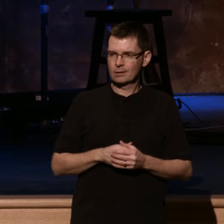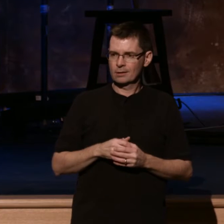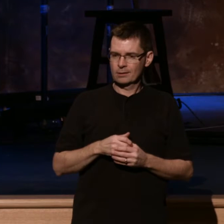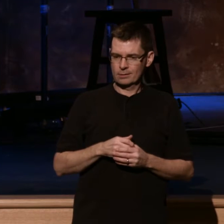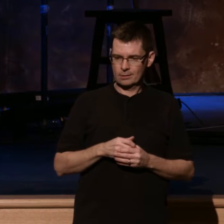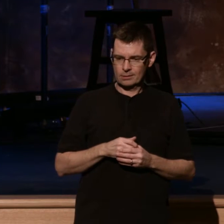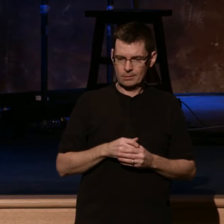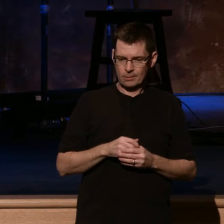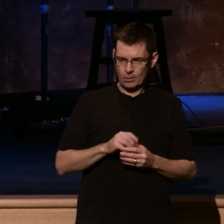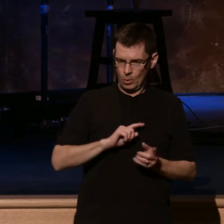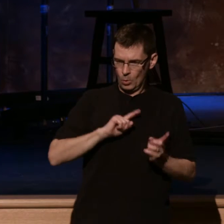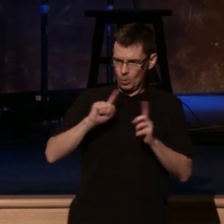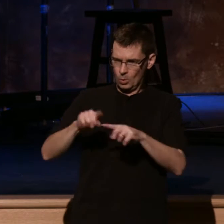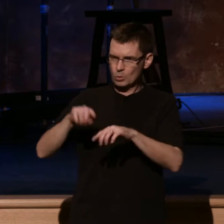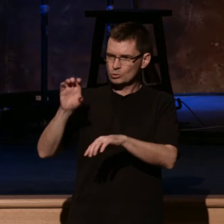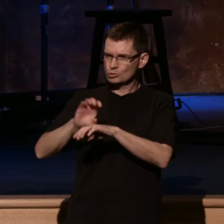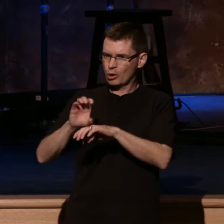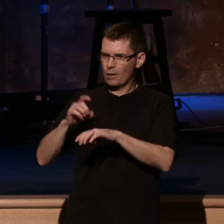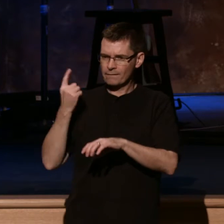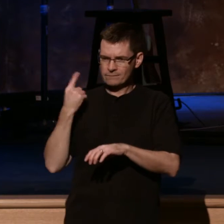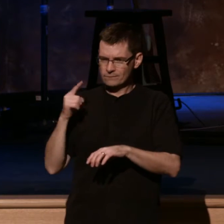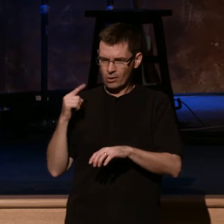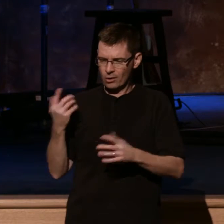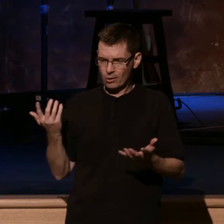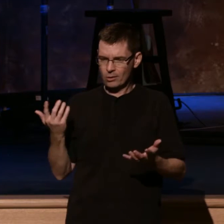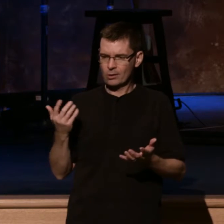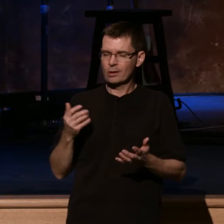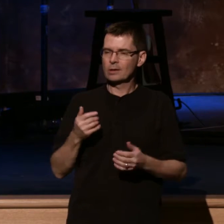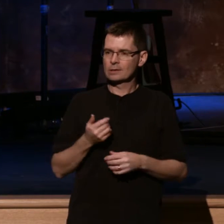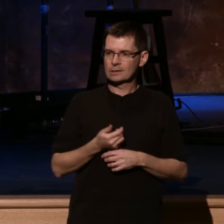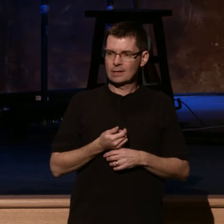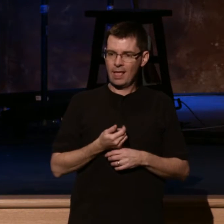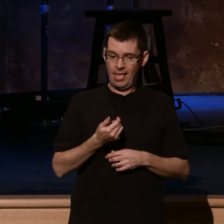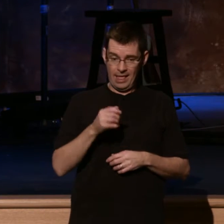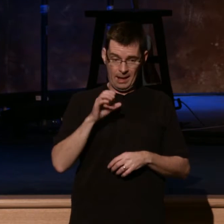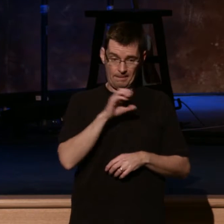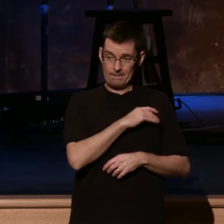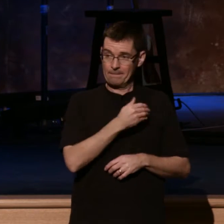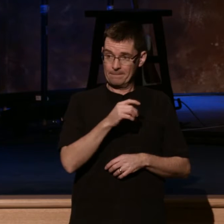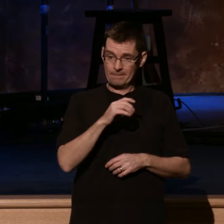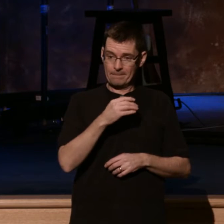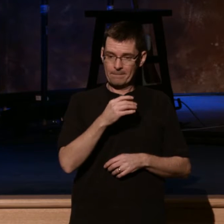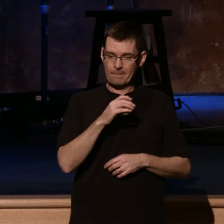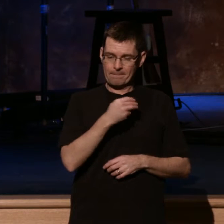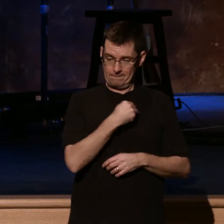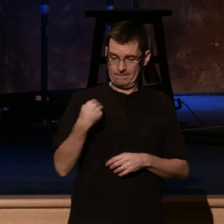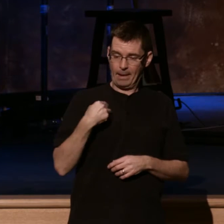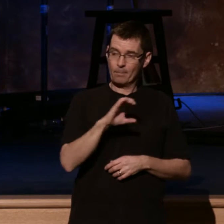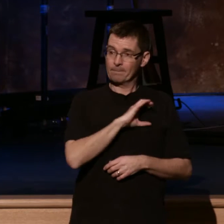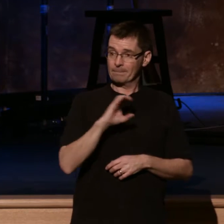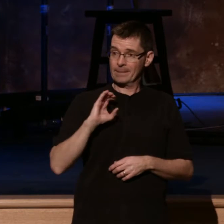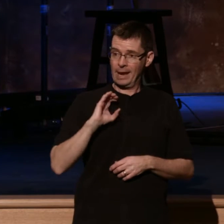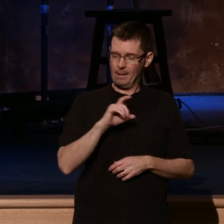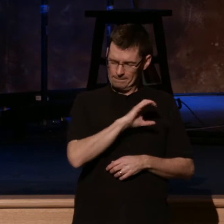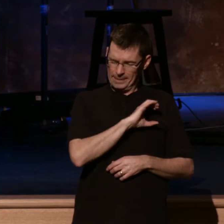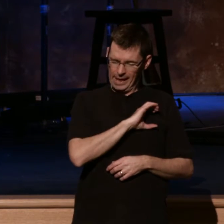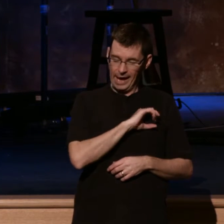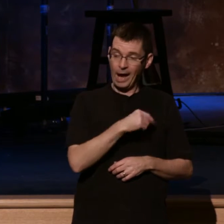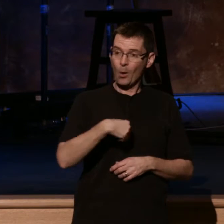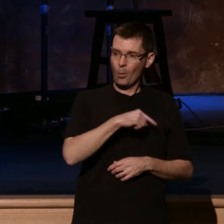in our case, we have 17 policemen. We have four quartets. And if any of the revivals need a quartet, they call the police department and we come and sing